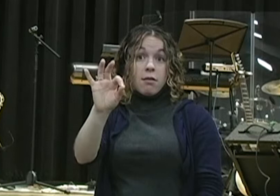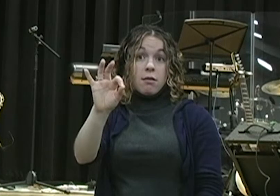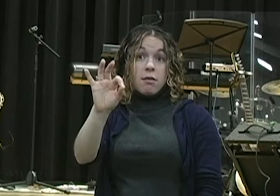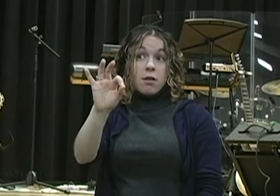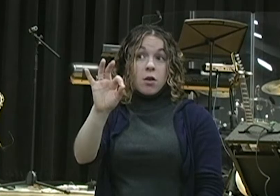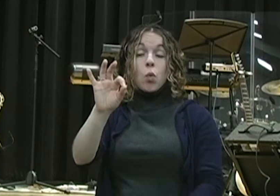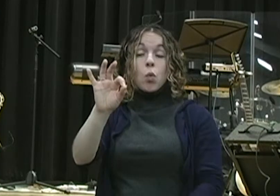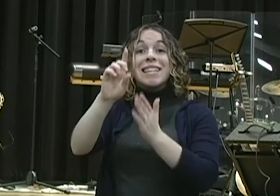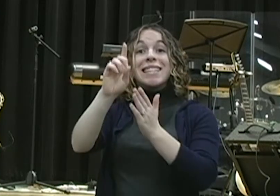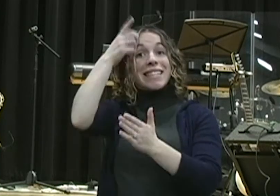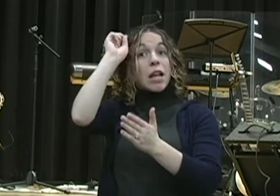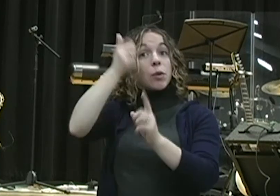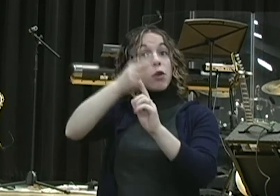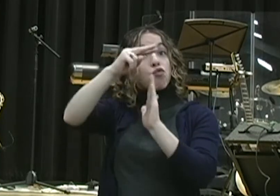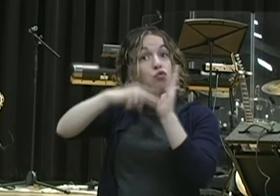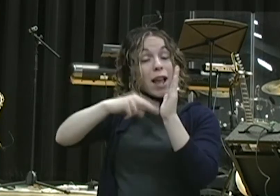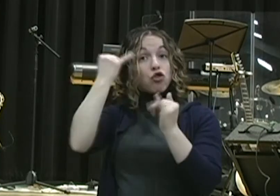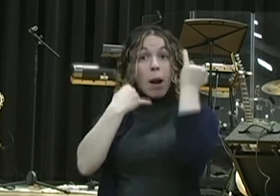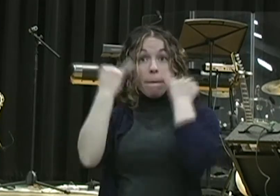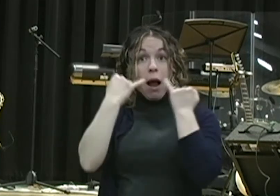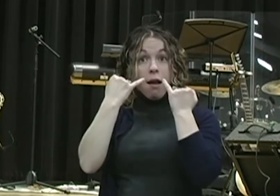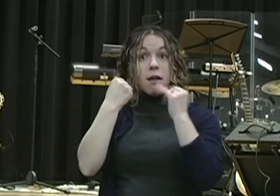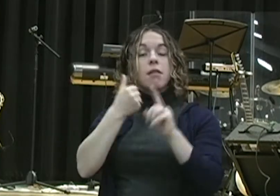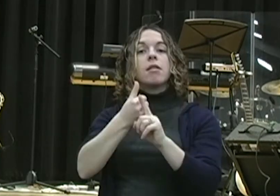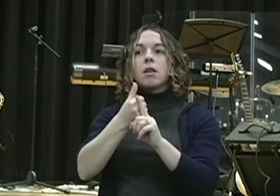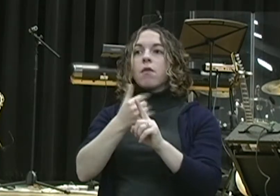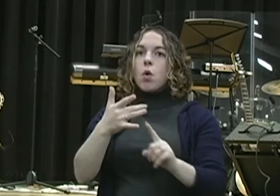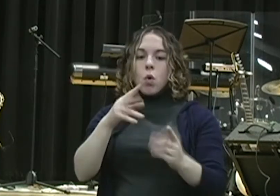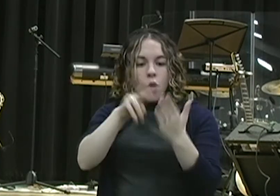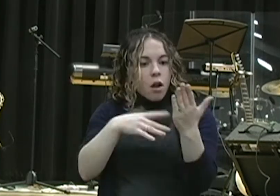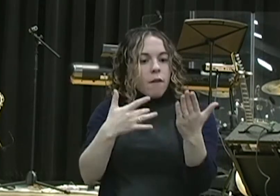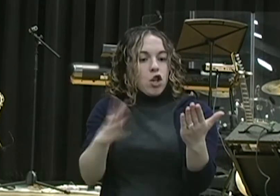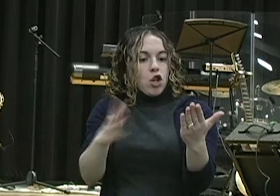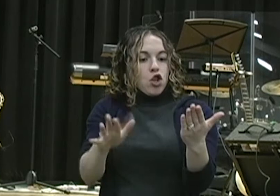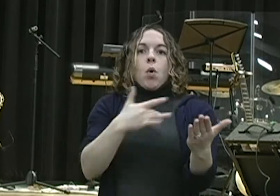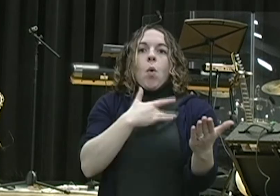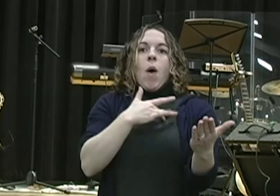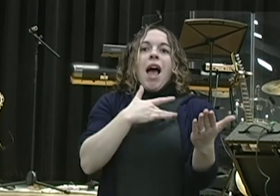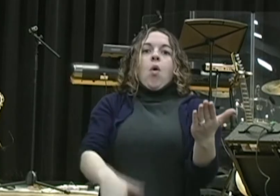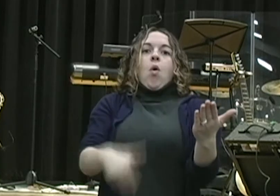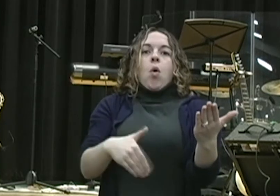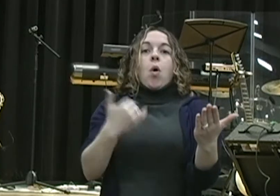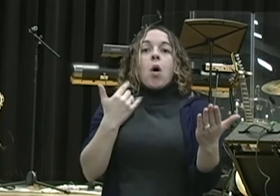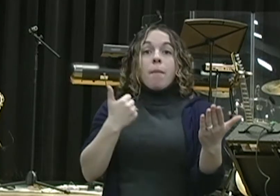He says, I gave my attention to the Lord to seek him by prayer and supplication with fasting, sackcloth, and ashes.